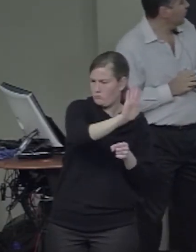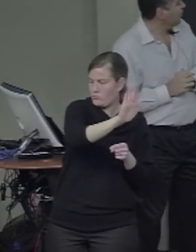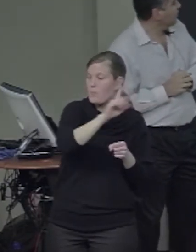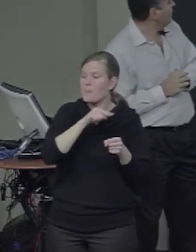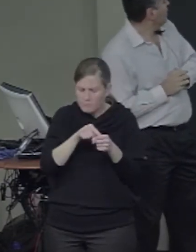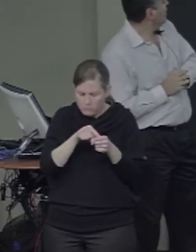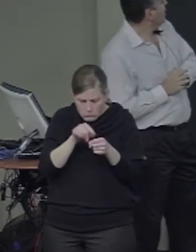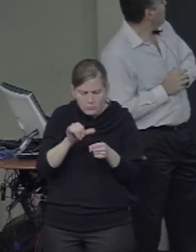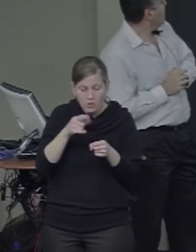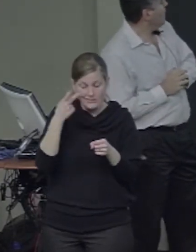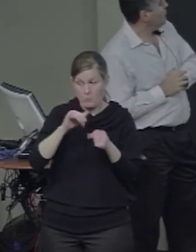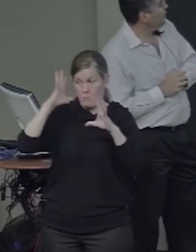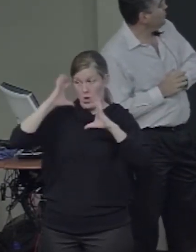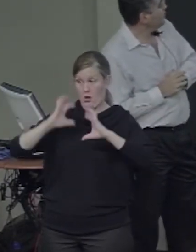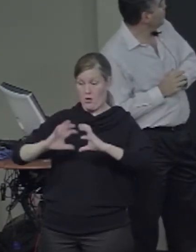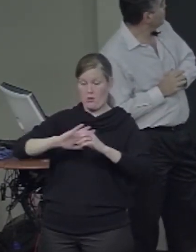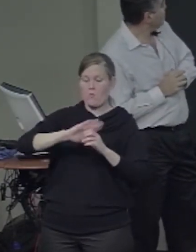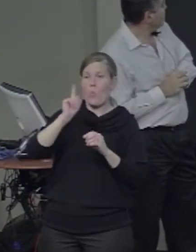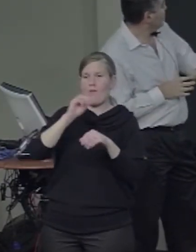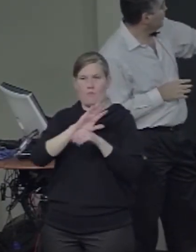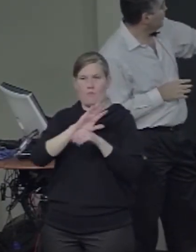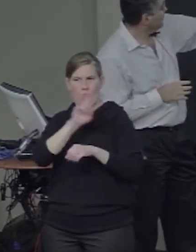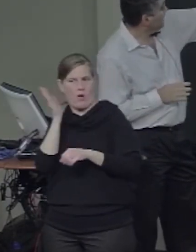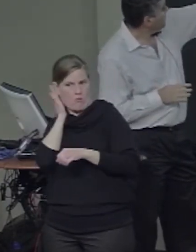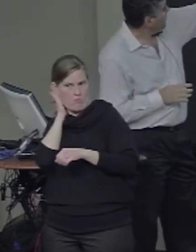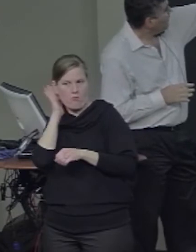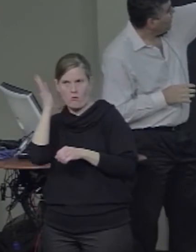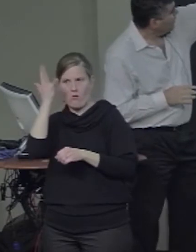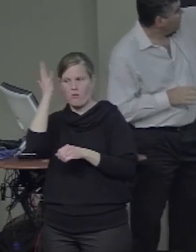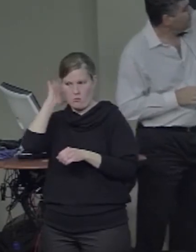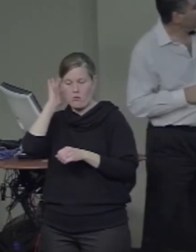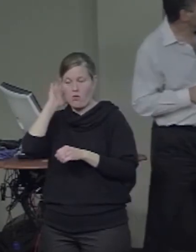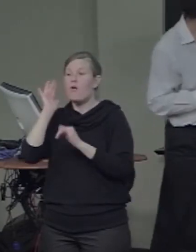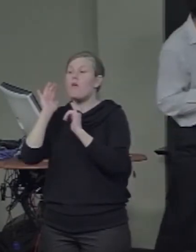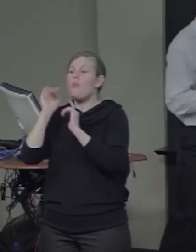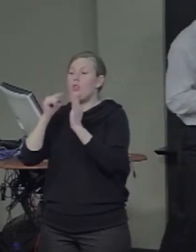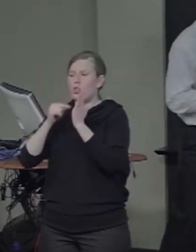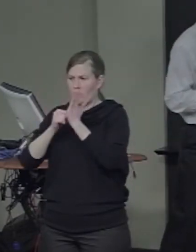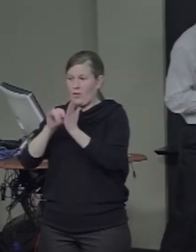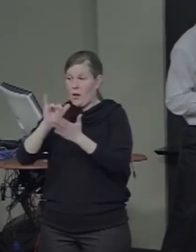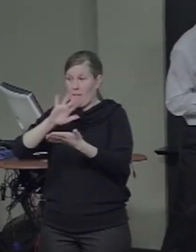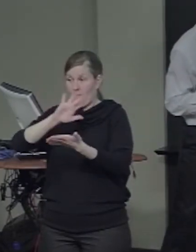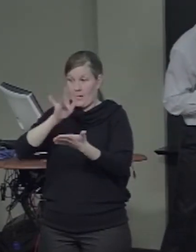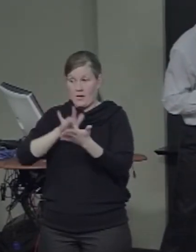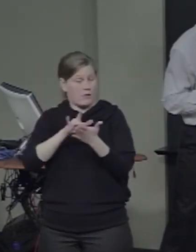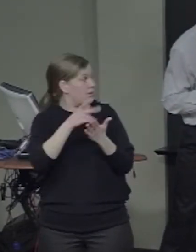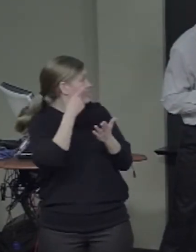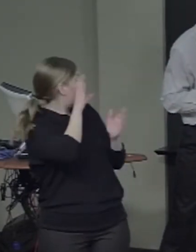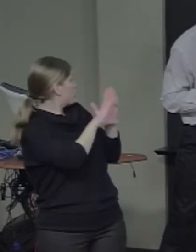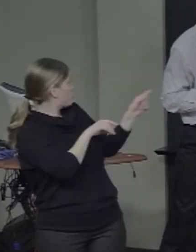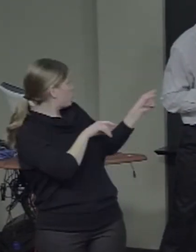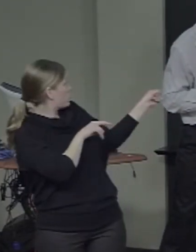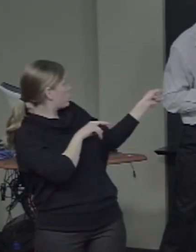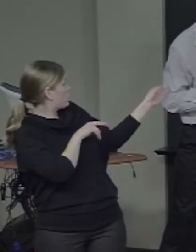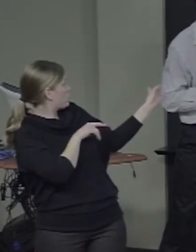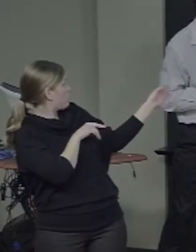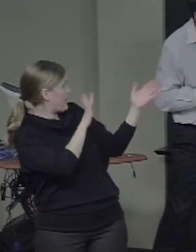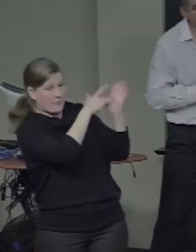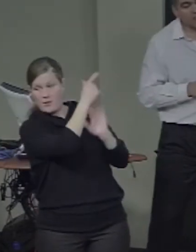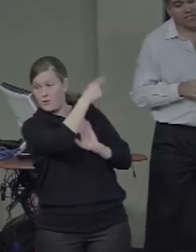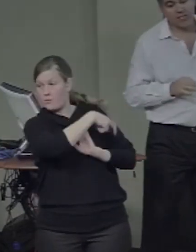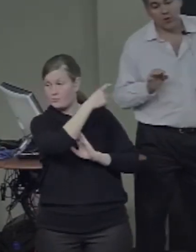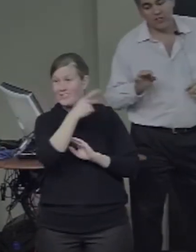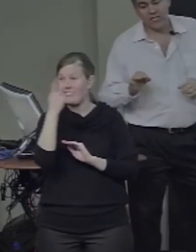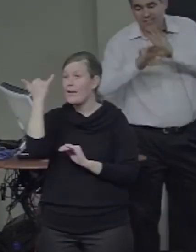hemisphere. And what you can see here, in the middle slide, in yellow, are the